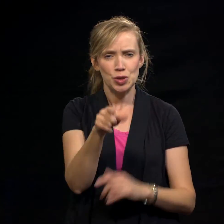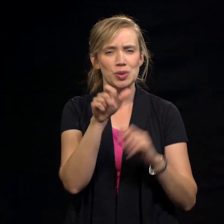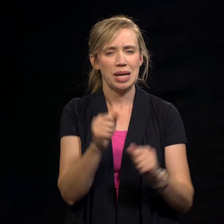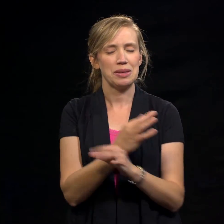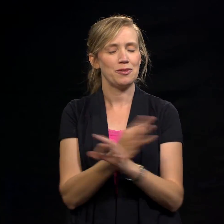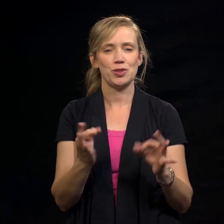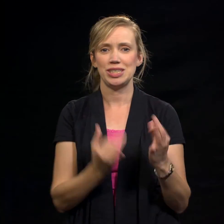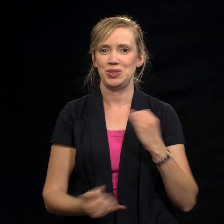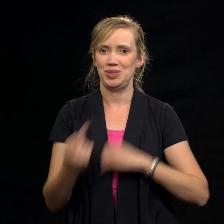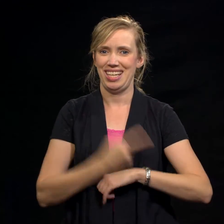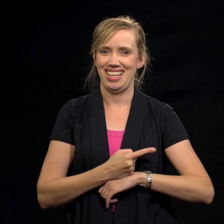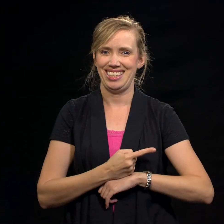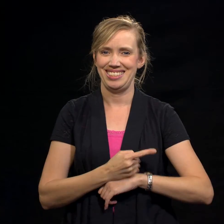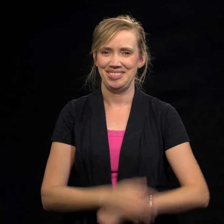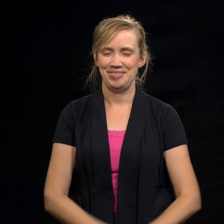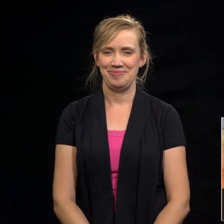today. Let's live today by every word.